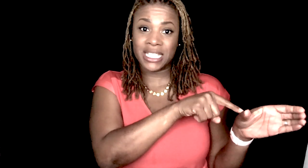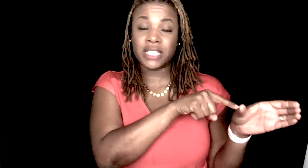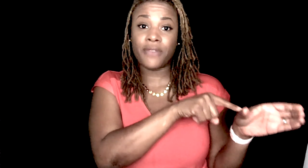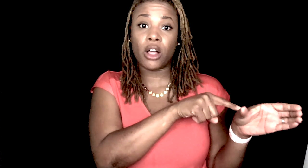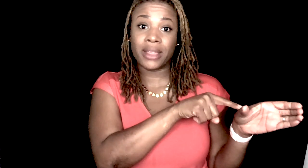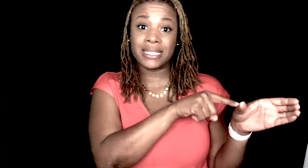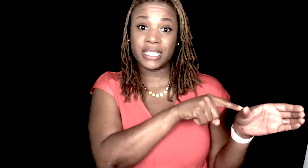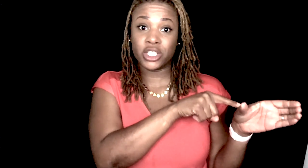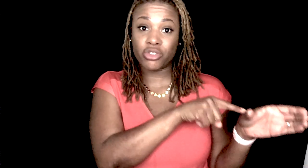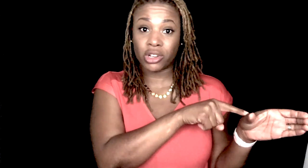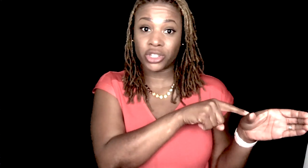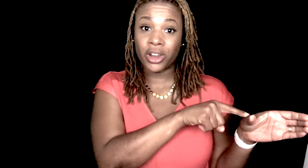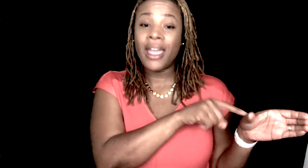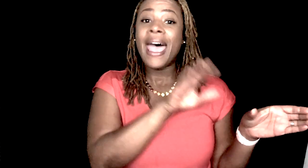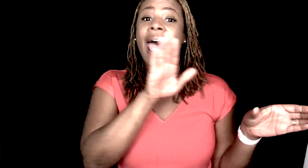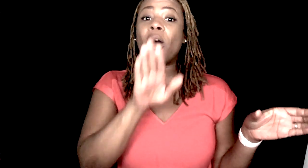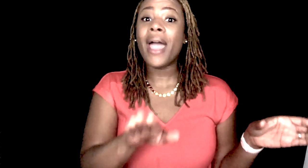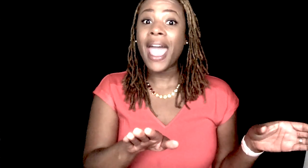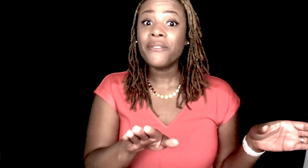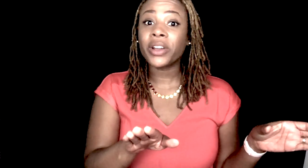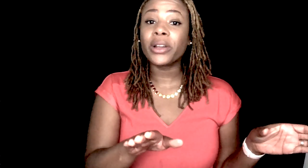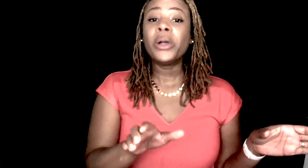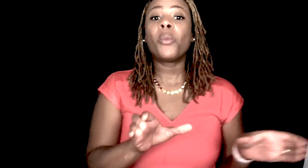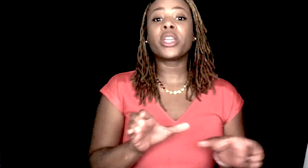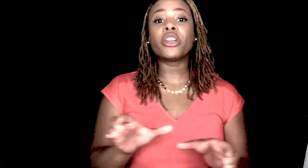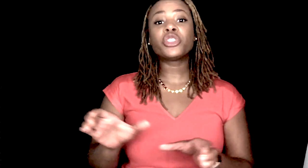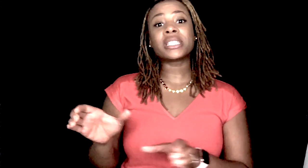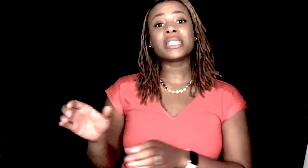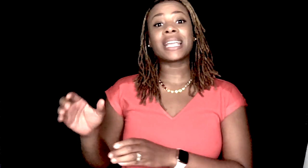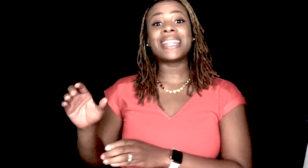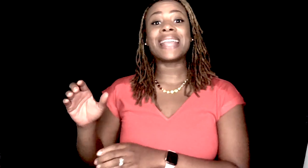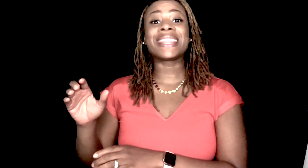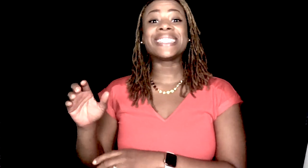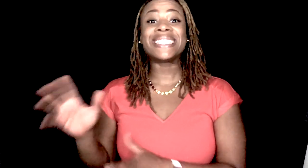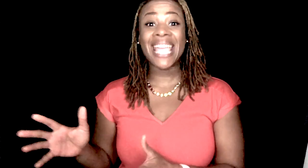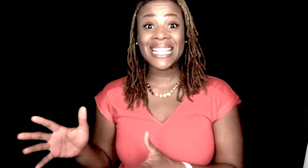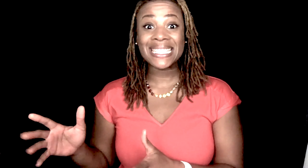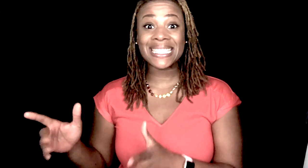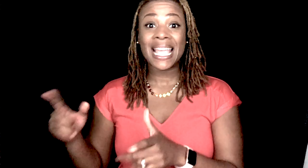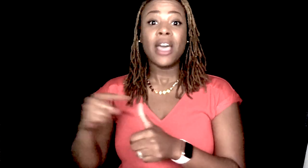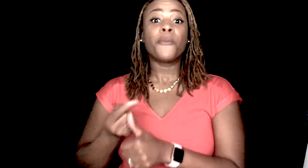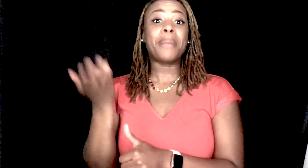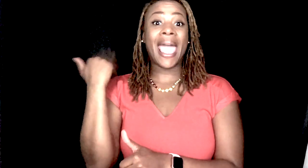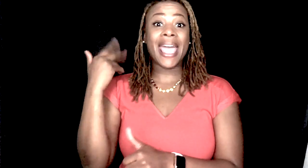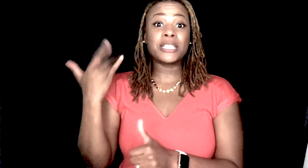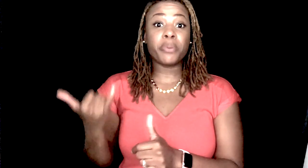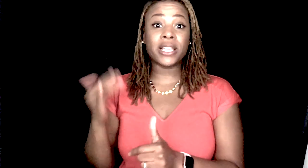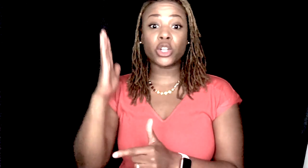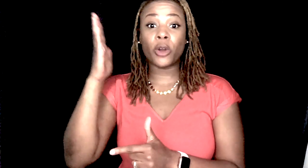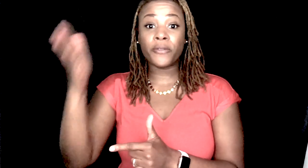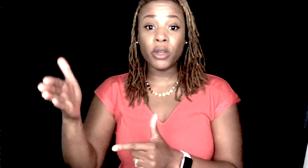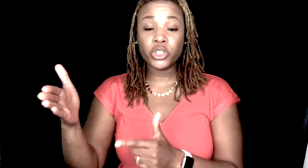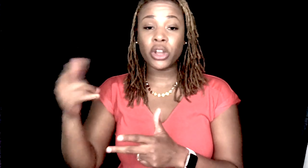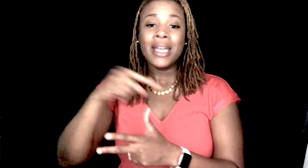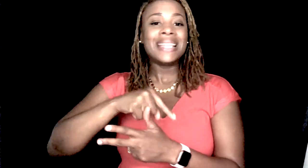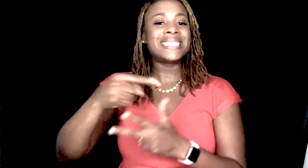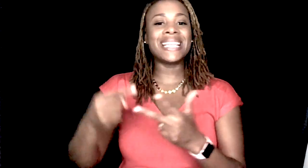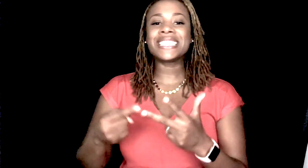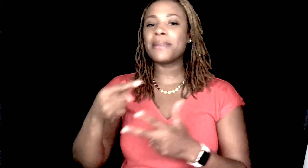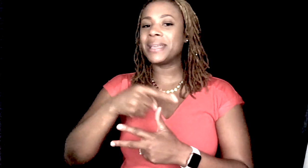to follow that sentence structure. However, when you're just looking at the tense, past, present, or future, tense can be